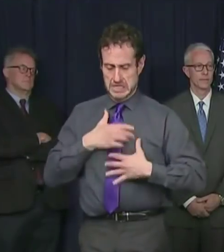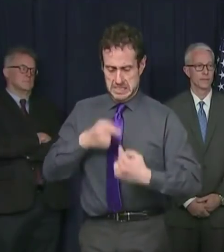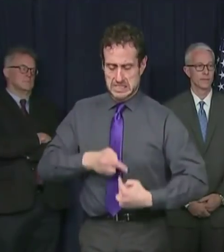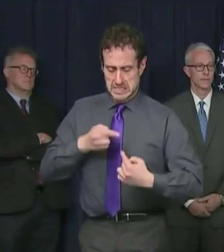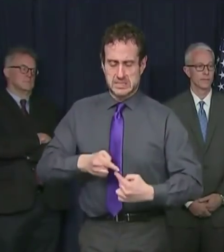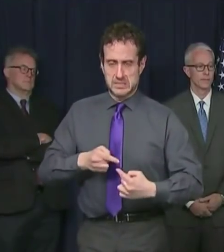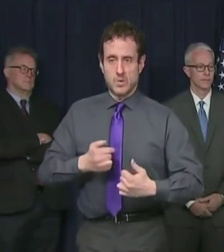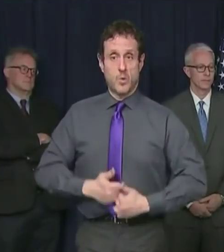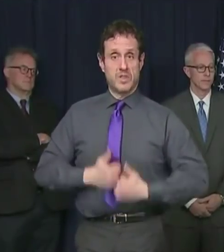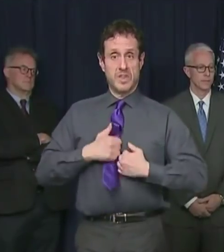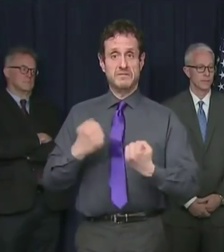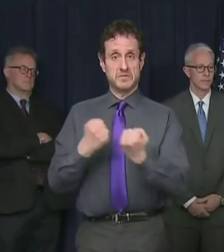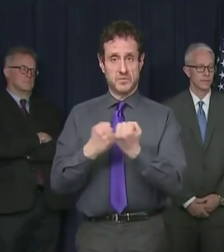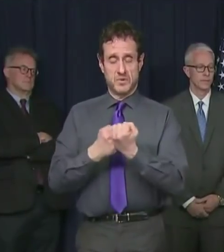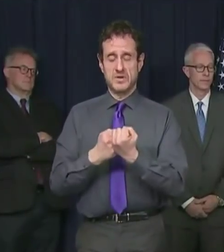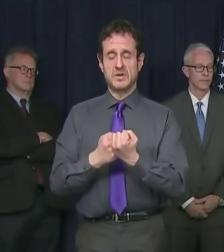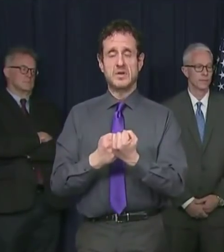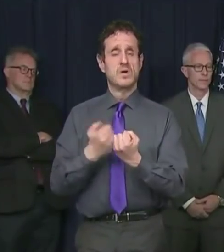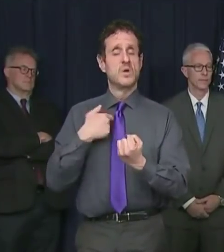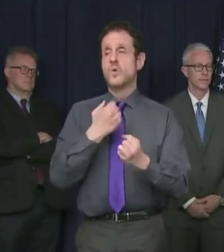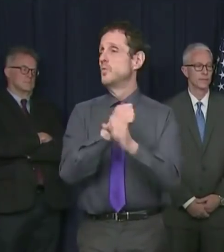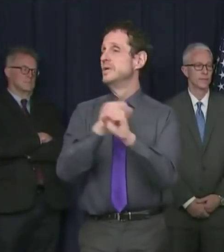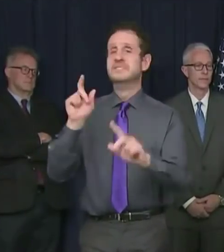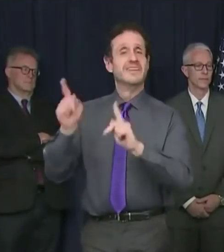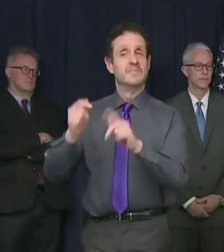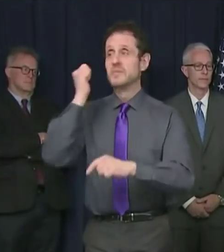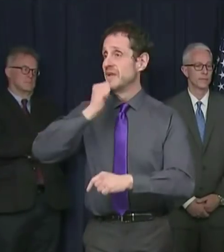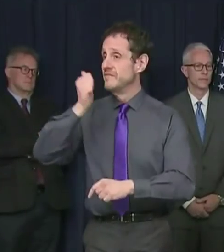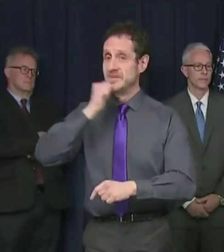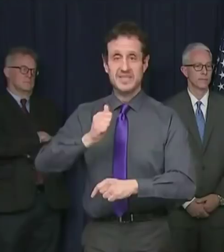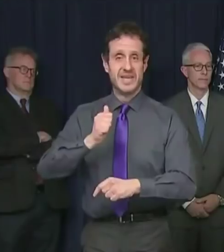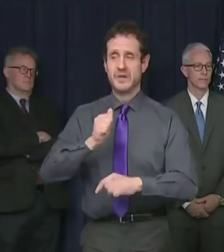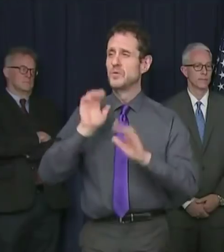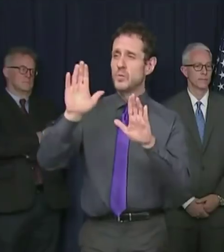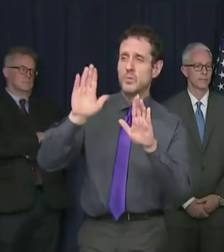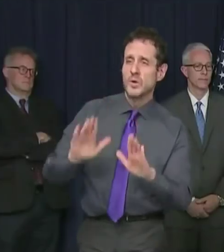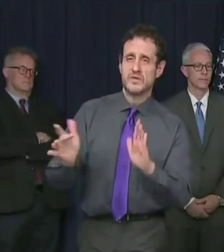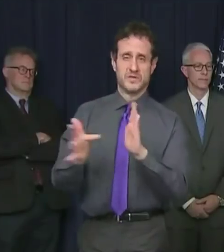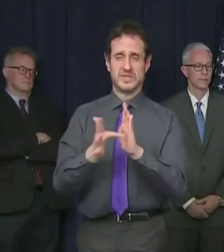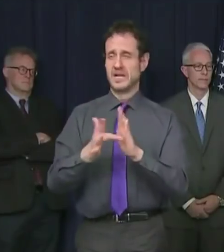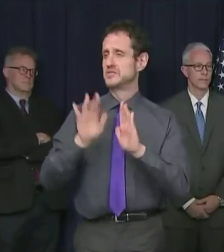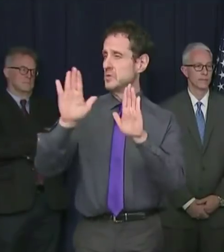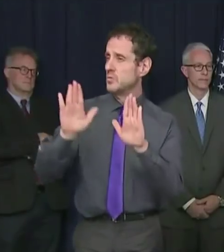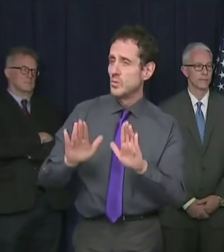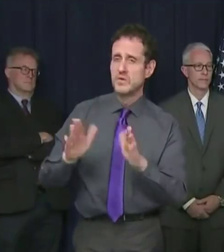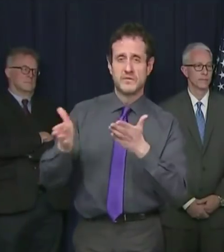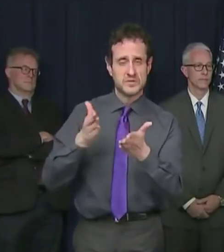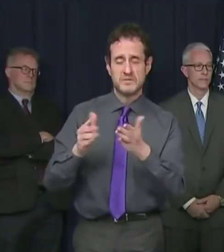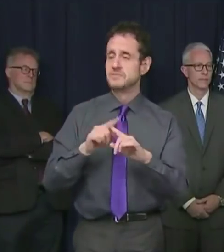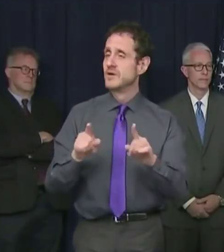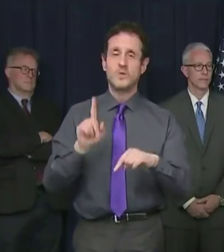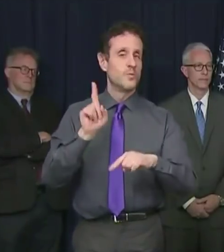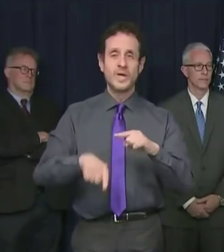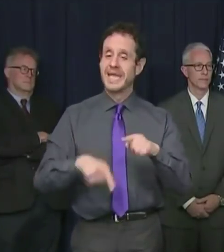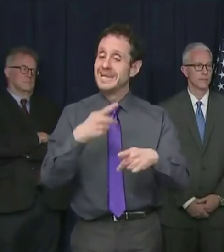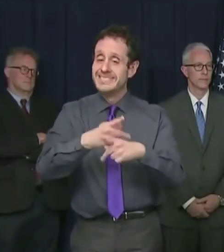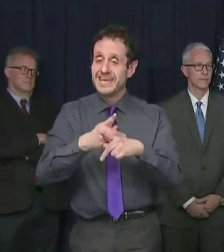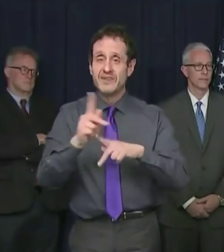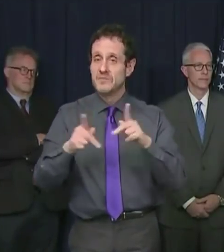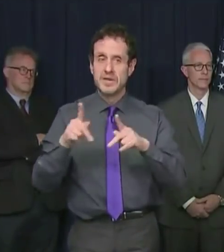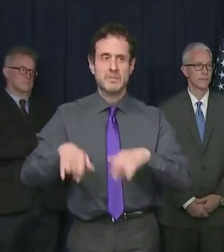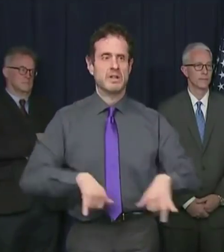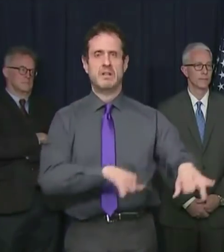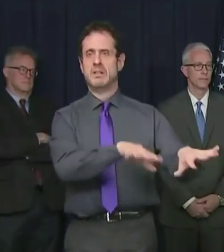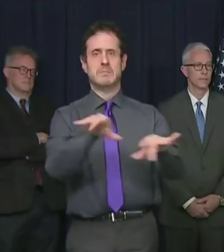in our American hospitals and across the world every single day but we can't take care of everyone at once and we